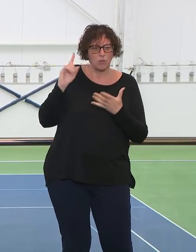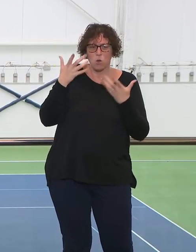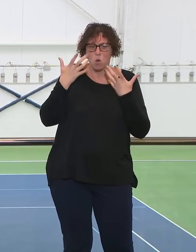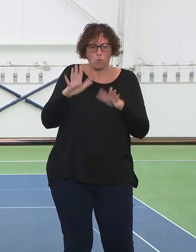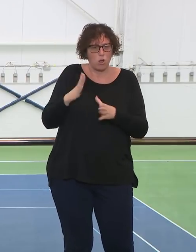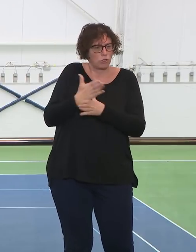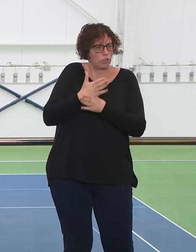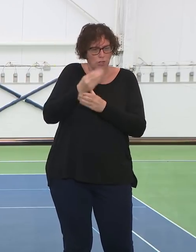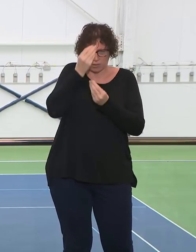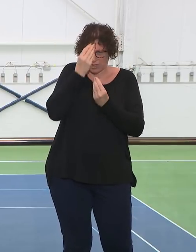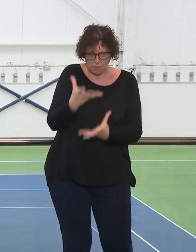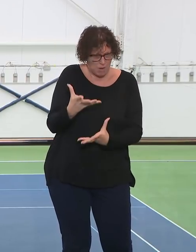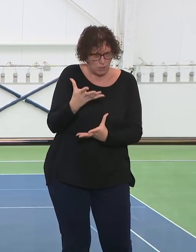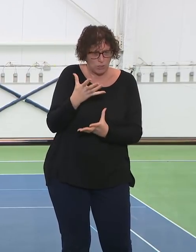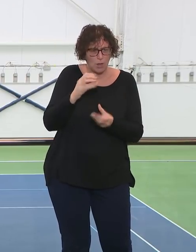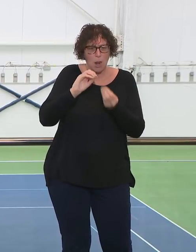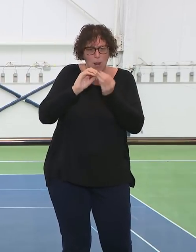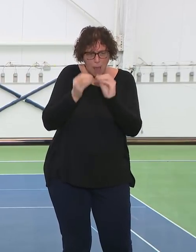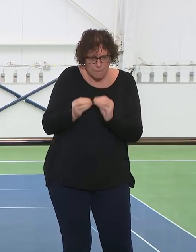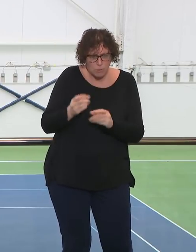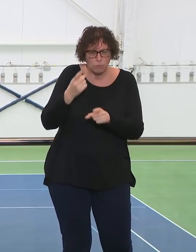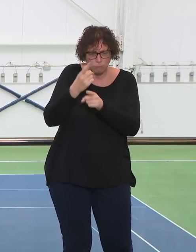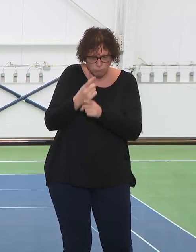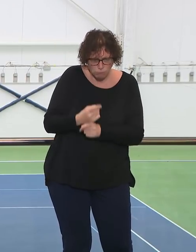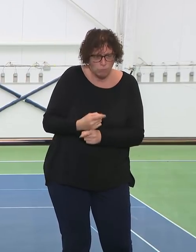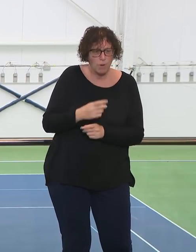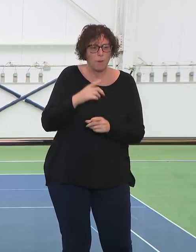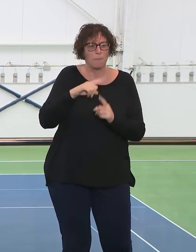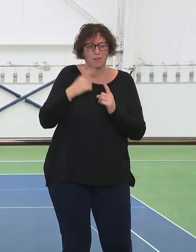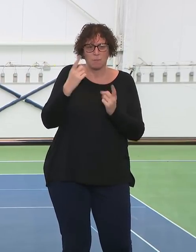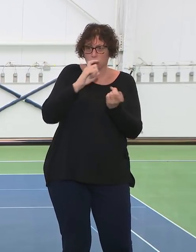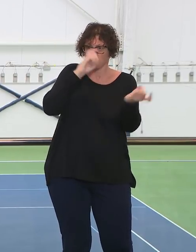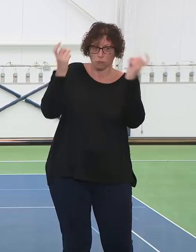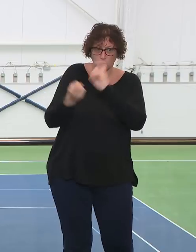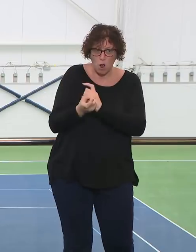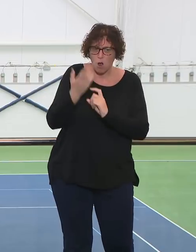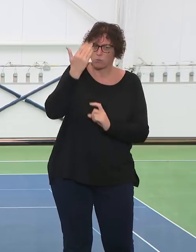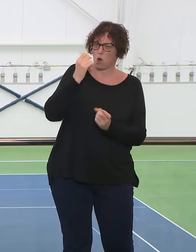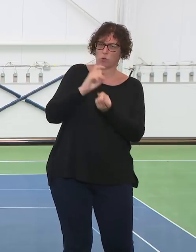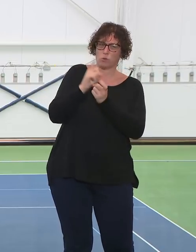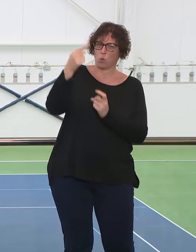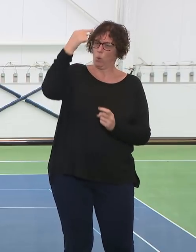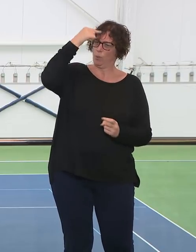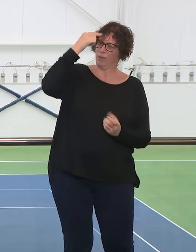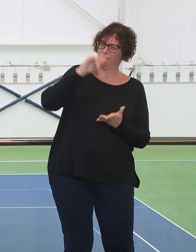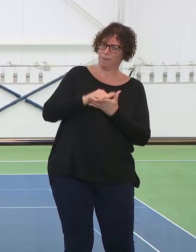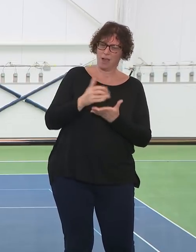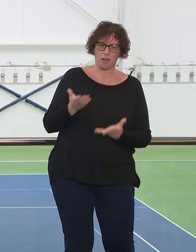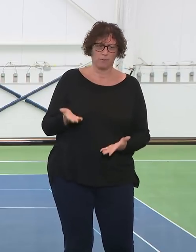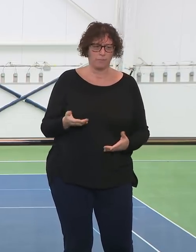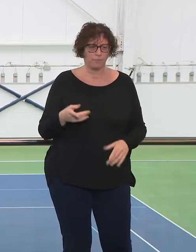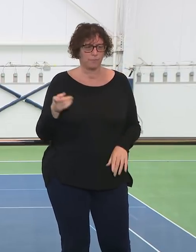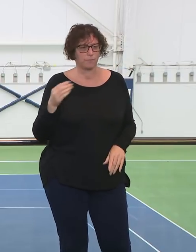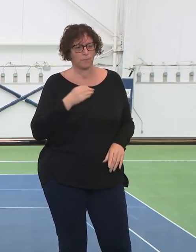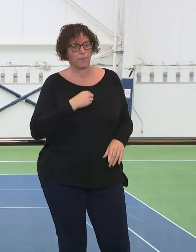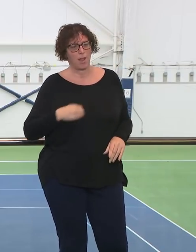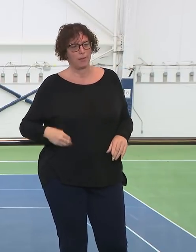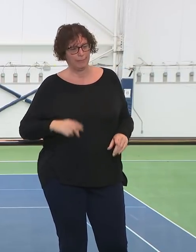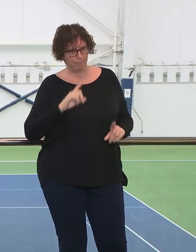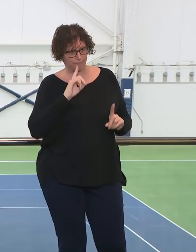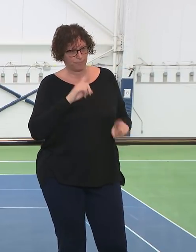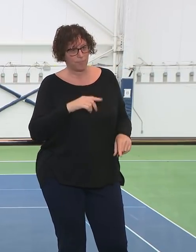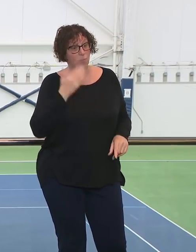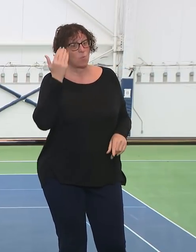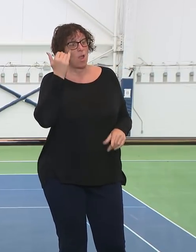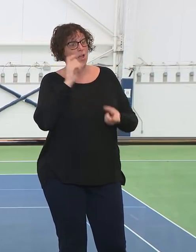You were concerned that it might not be accurate. Was there a shift or change that changed your mind? The change was, I have been shown more and more information that I believe